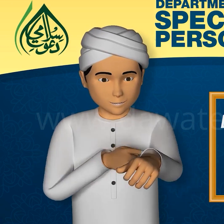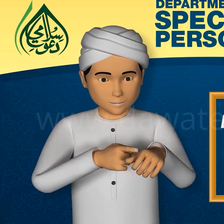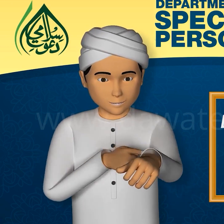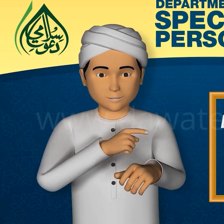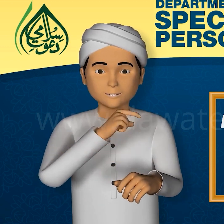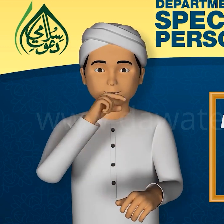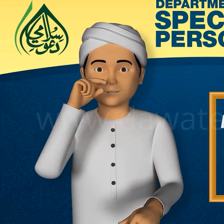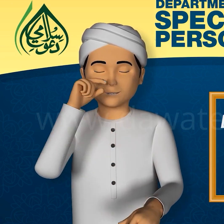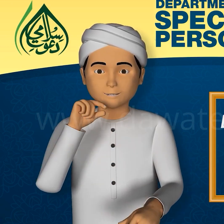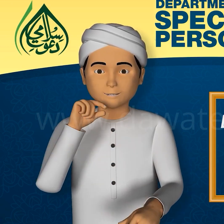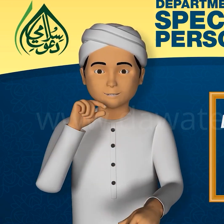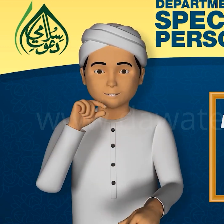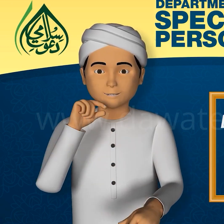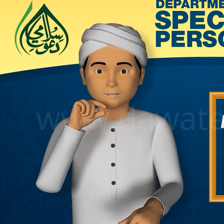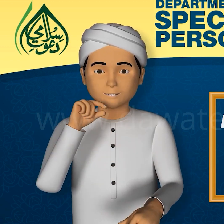Khoon ki kami,